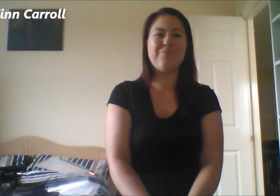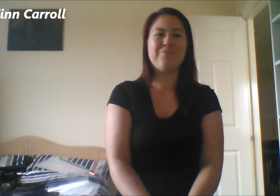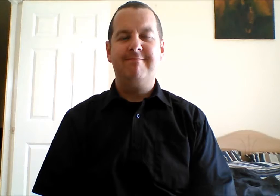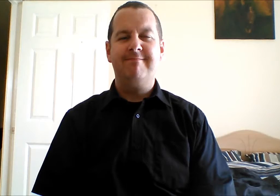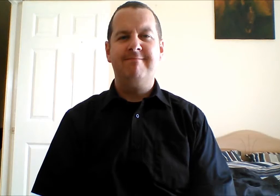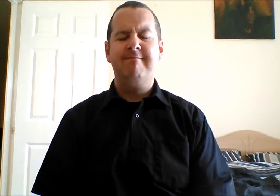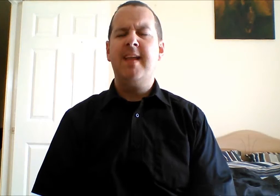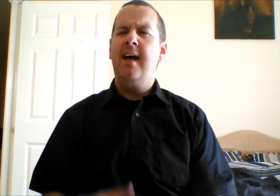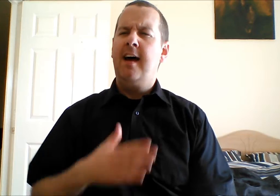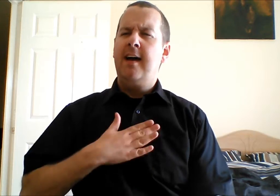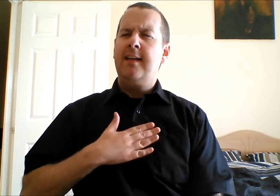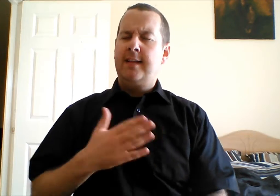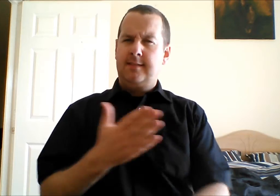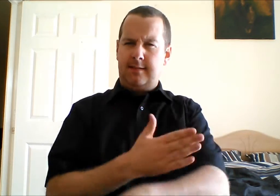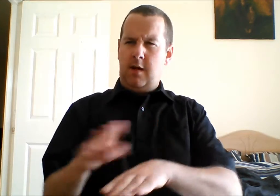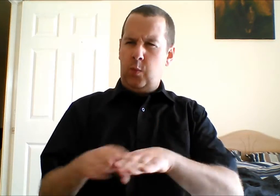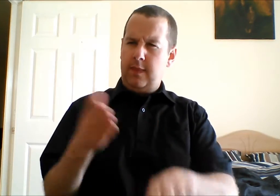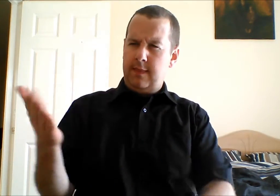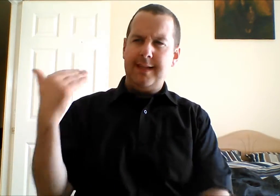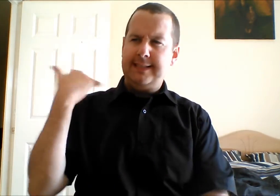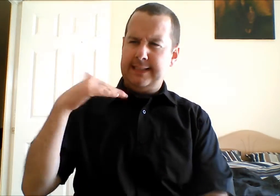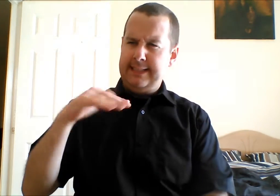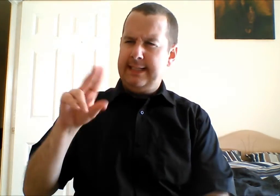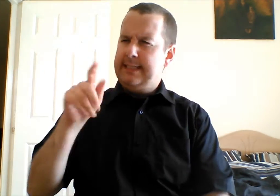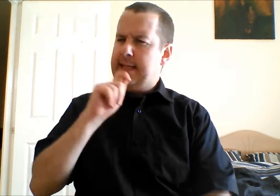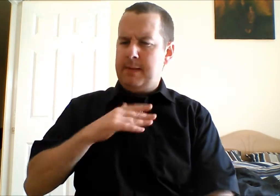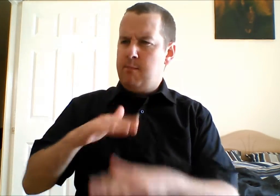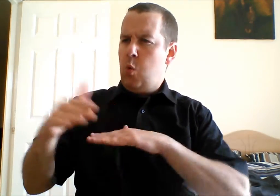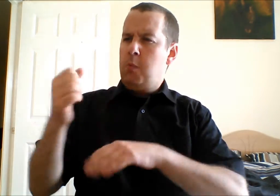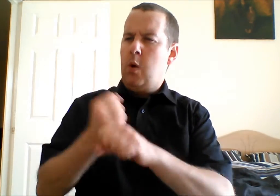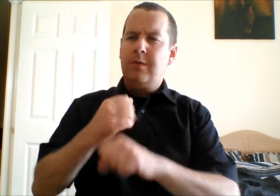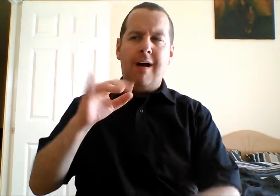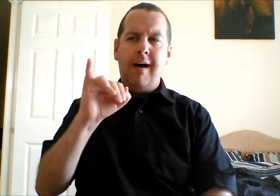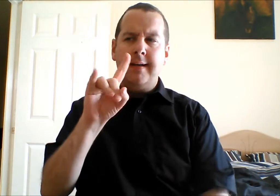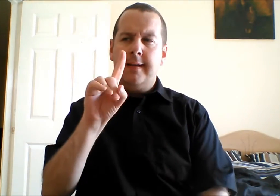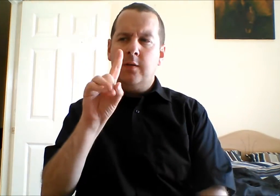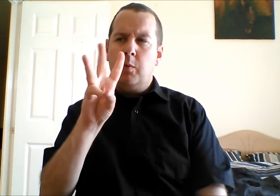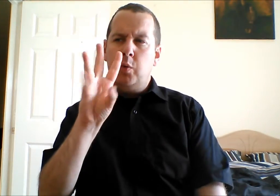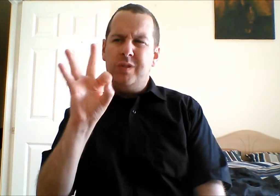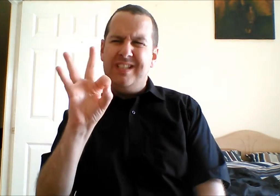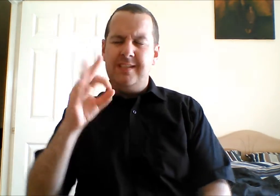Can I start with you, Deirdre? Tell me more about the IDWG, the Irish Deaf Women's Group.